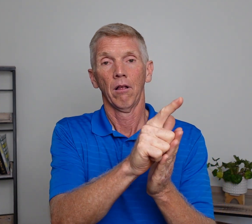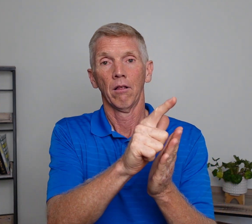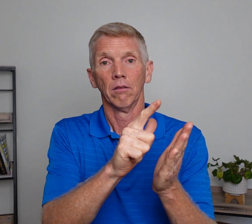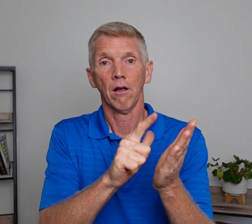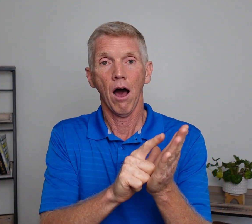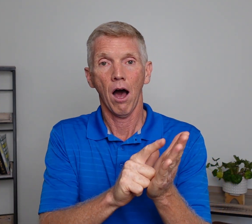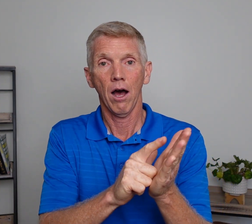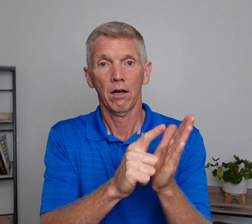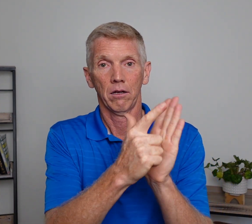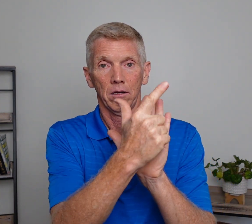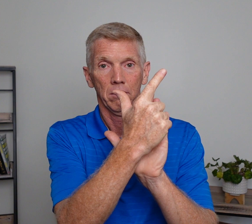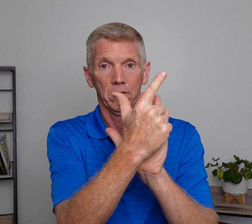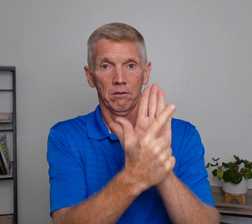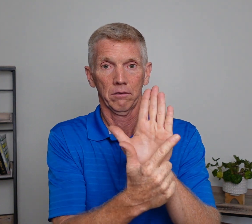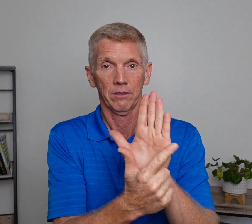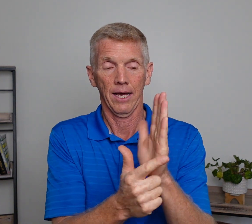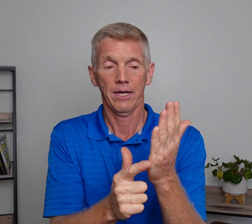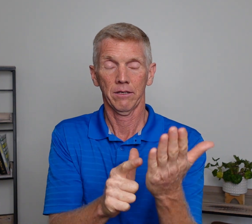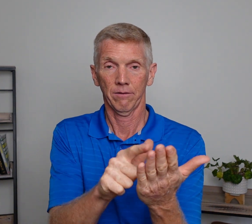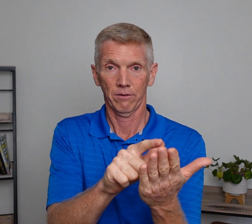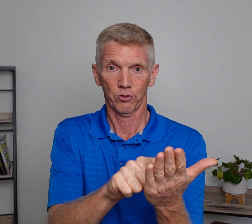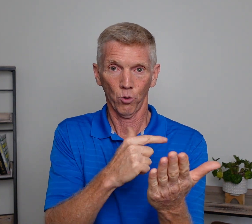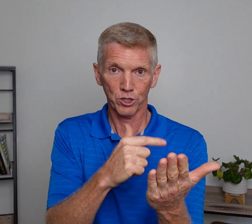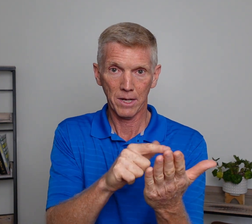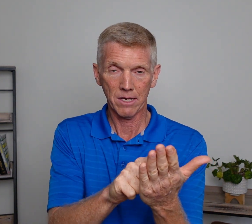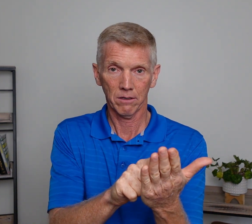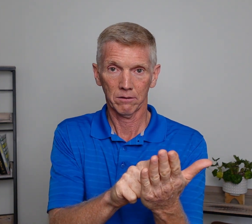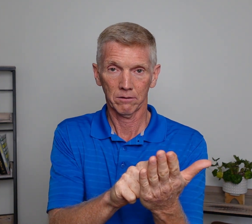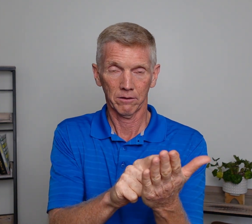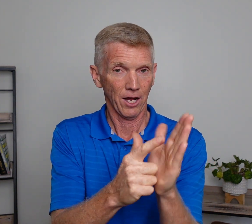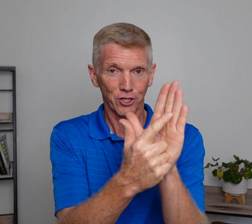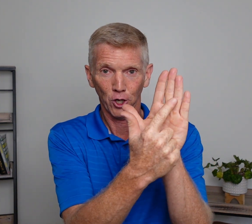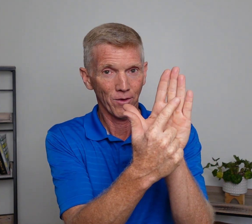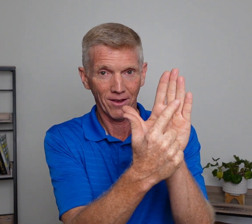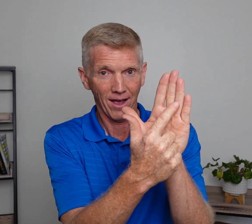Law. Okay? Towards me. I just showed you that.